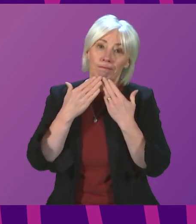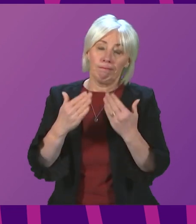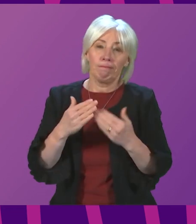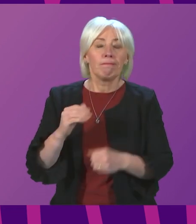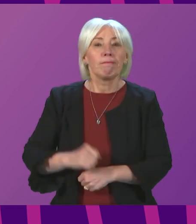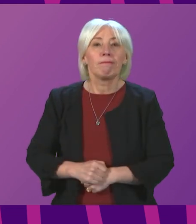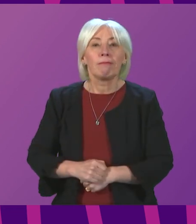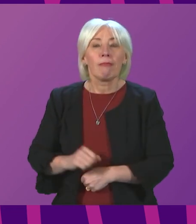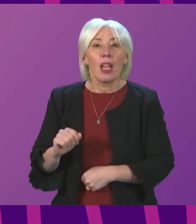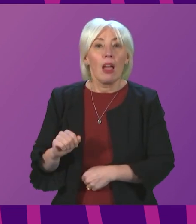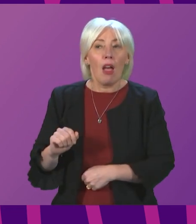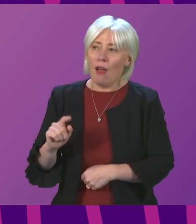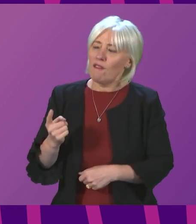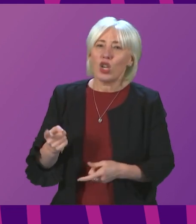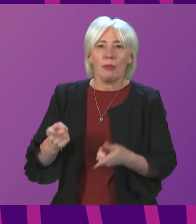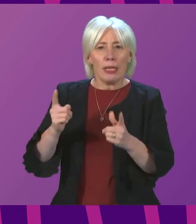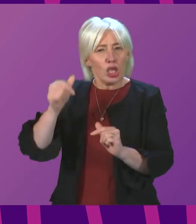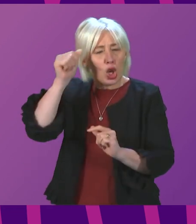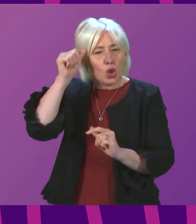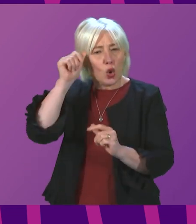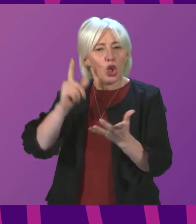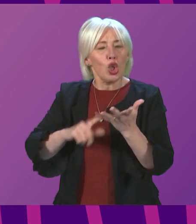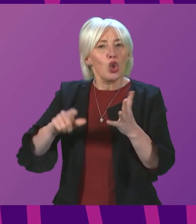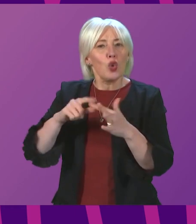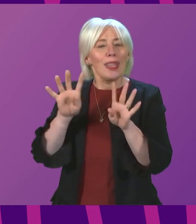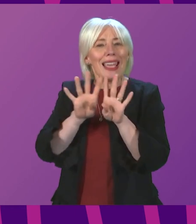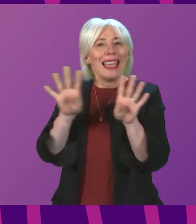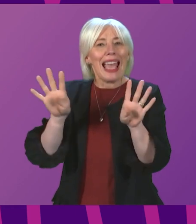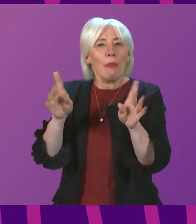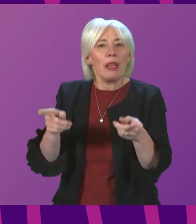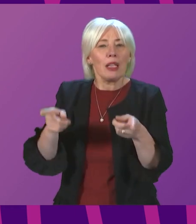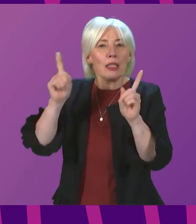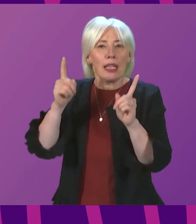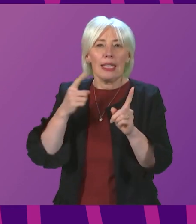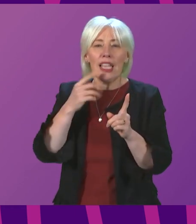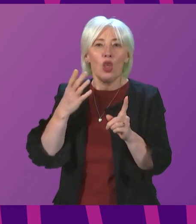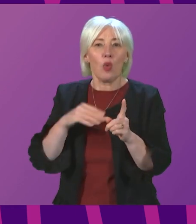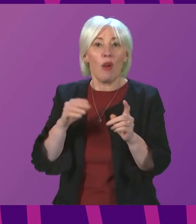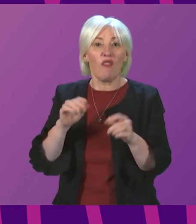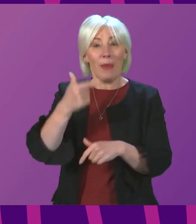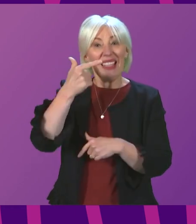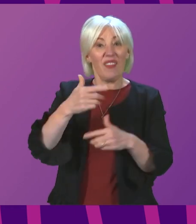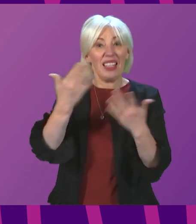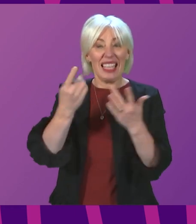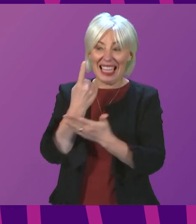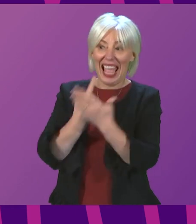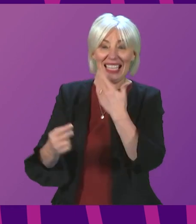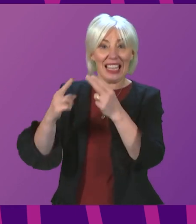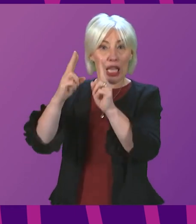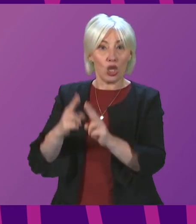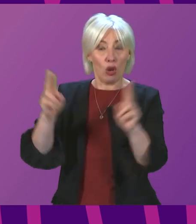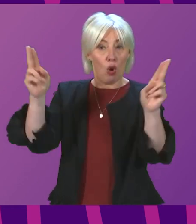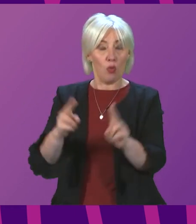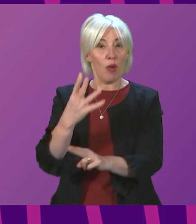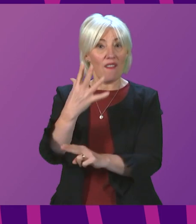first minister will be aware of calls from UK cabinet ministers for the self-isolation period to be cut to five days, seemingly without sufficient